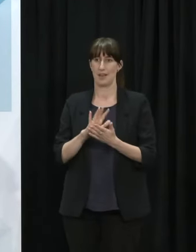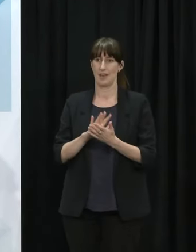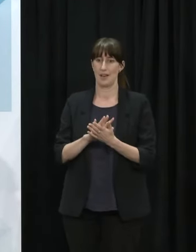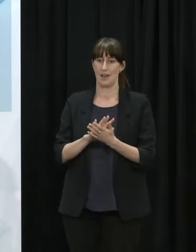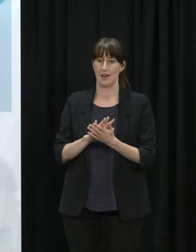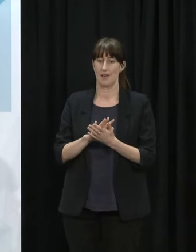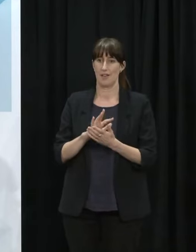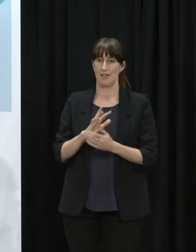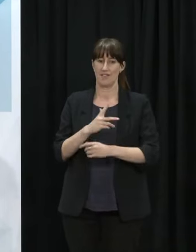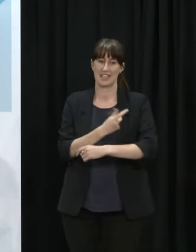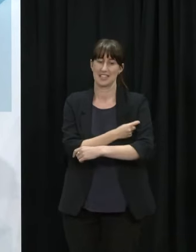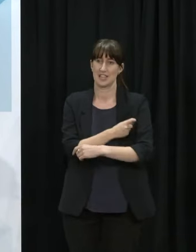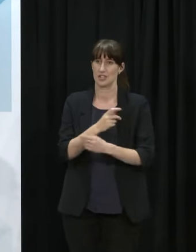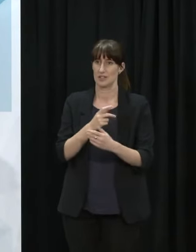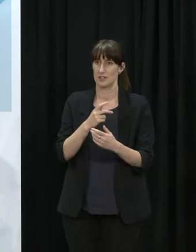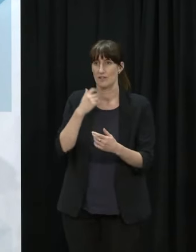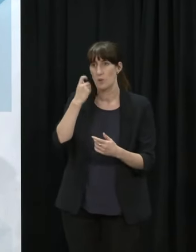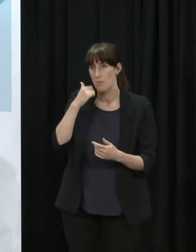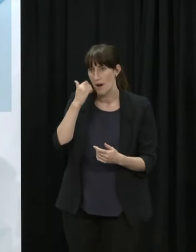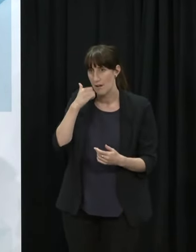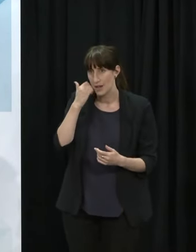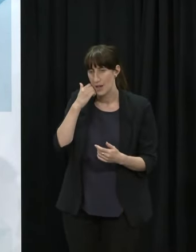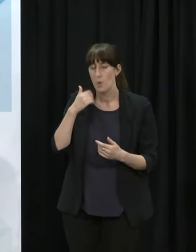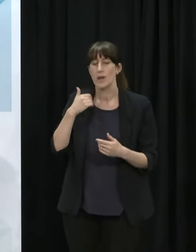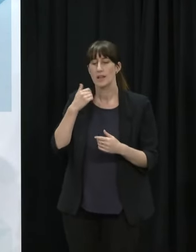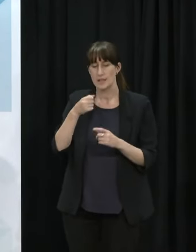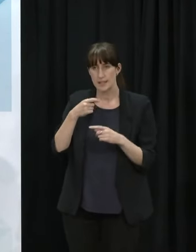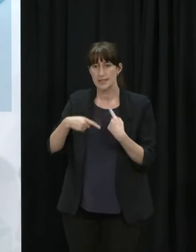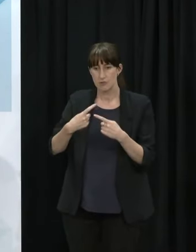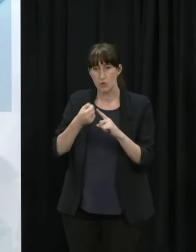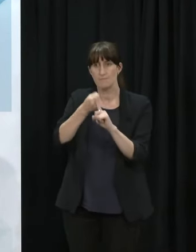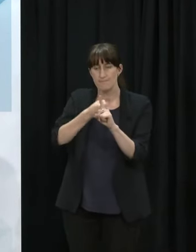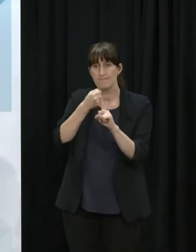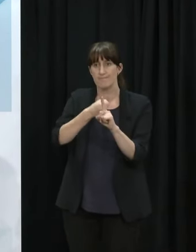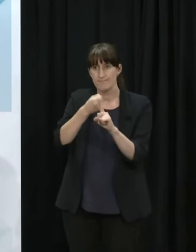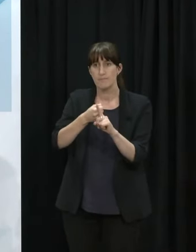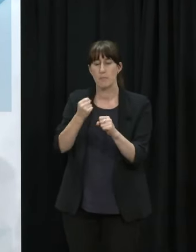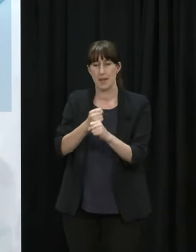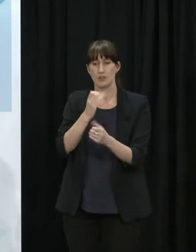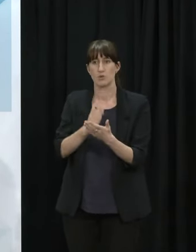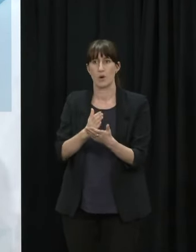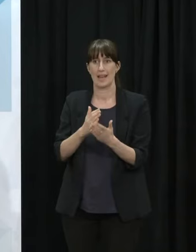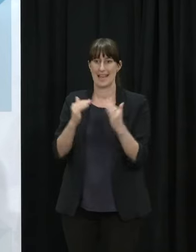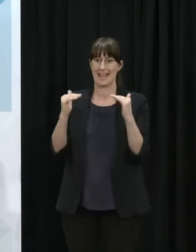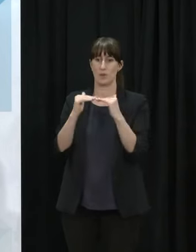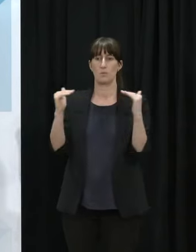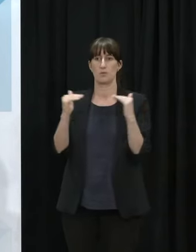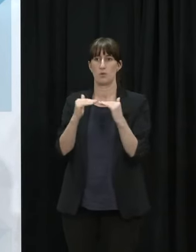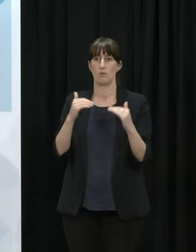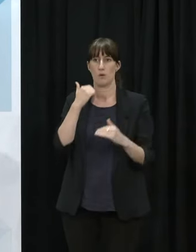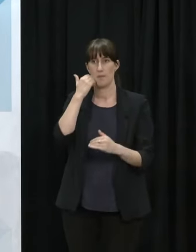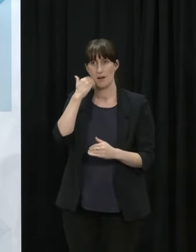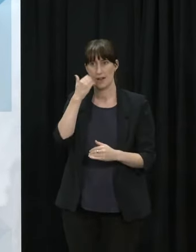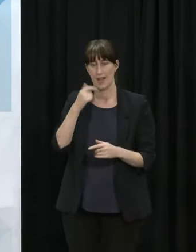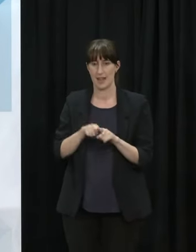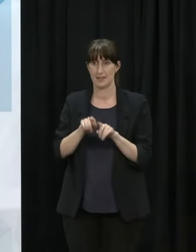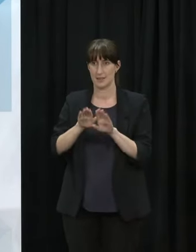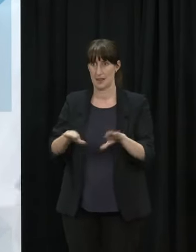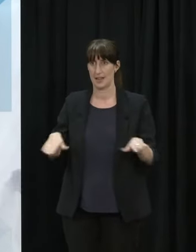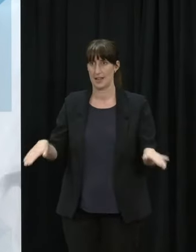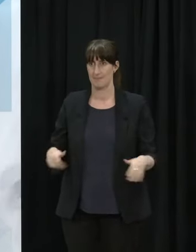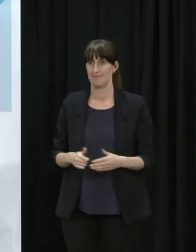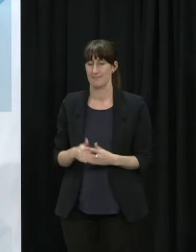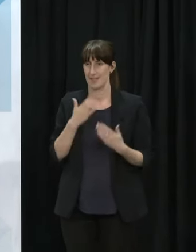we're going to be looking for new ways to do things new ways to achieve those equitable outcomes particularly for Tamariki Māori all right thanks very much everybody